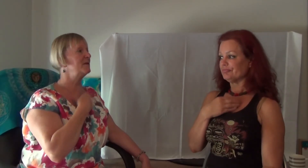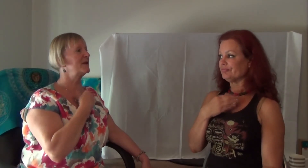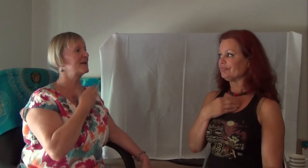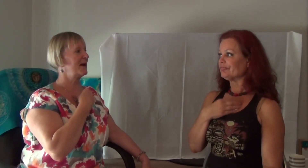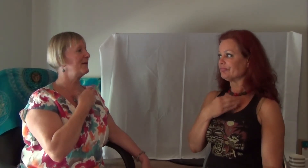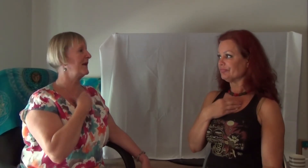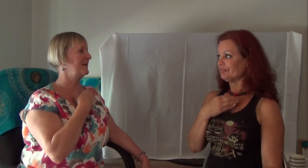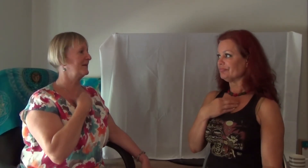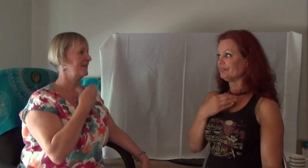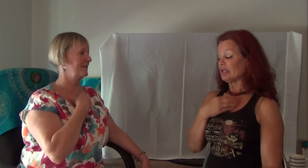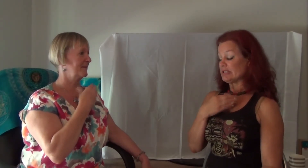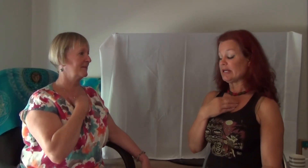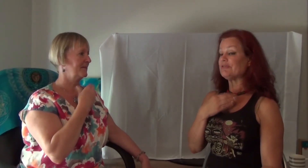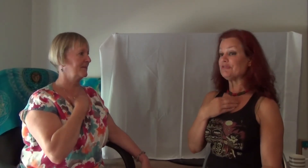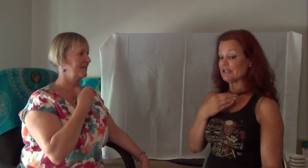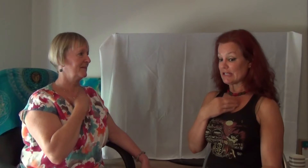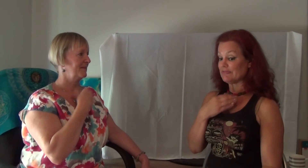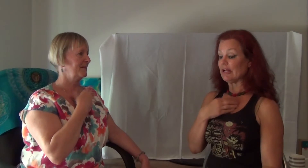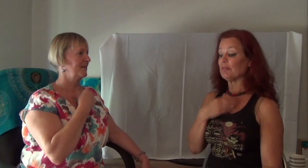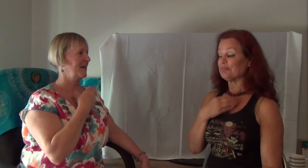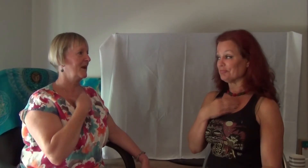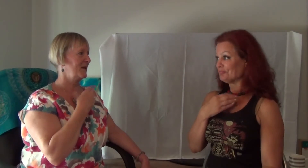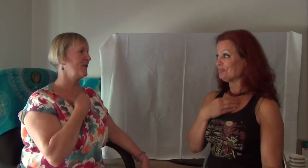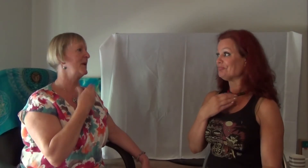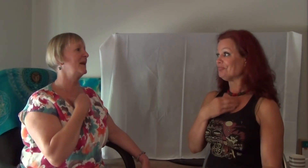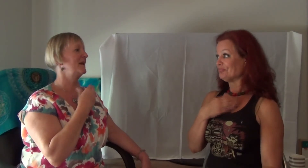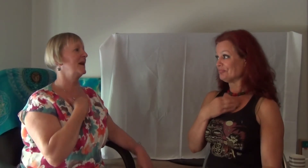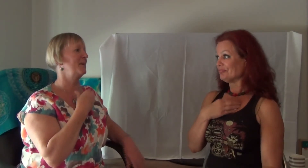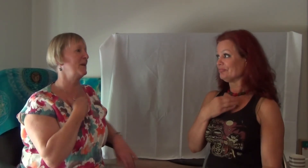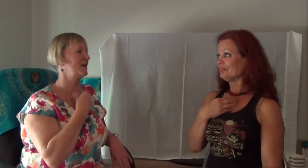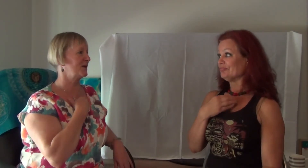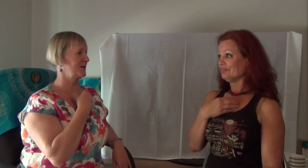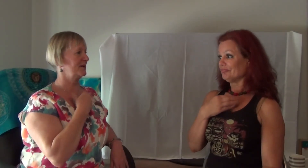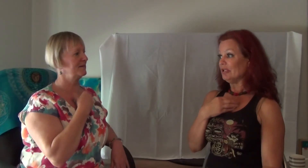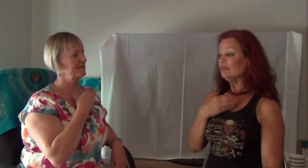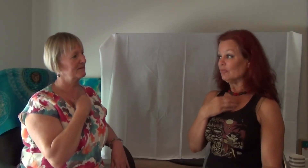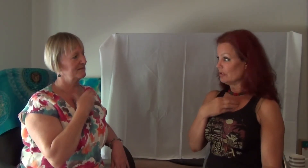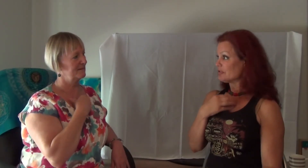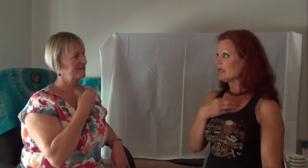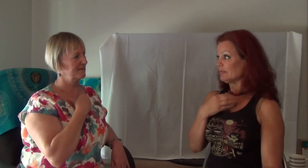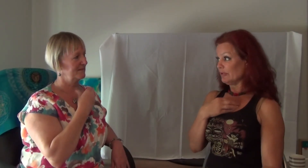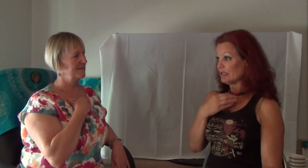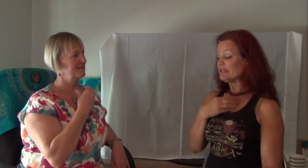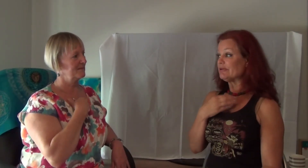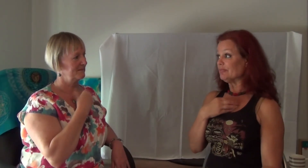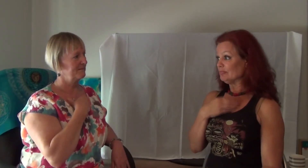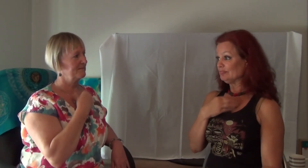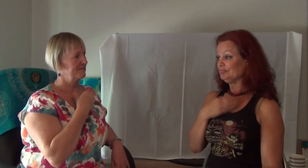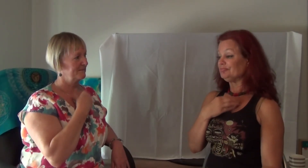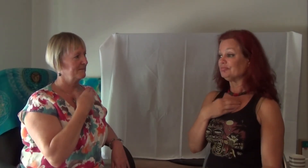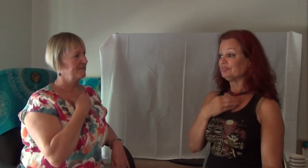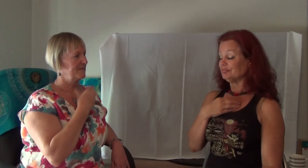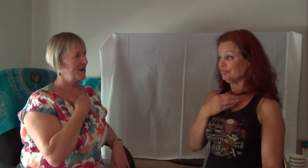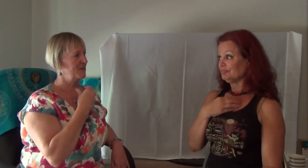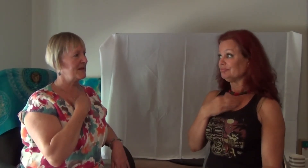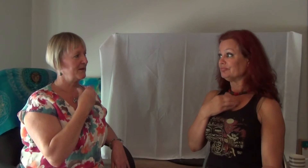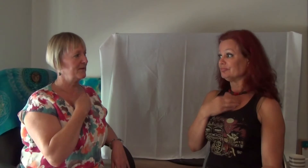to feel safe now It's safe to feel safe now Even when they're telling me what to do Even when they're telling me what to do I'm safe